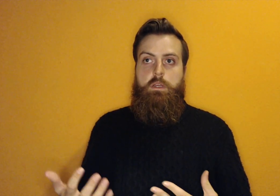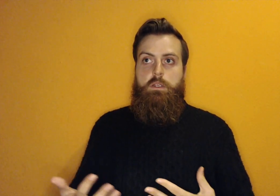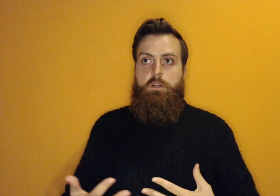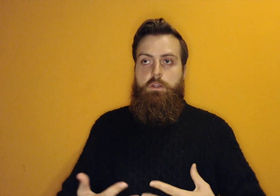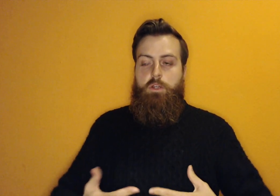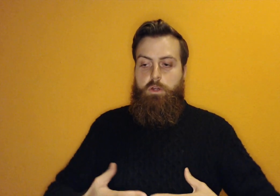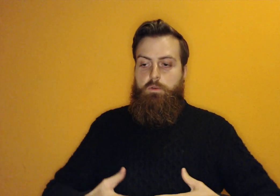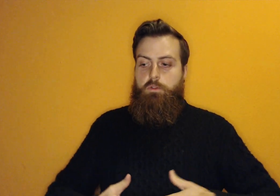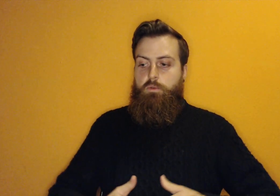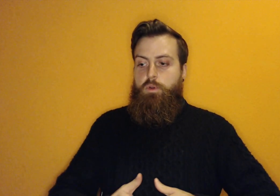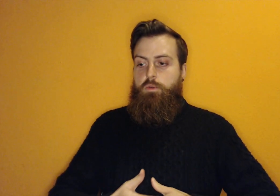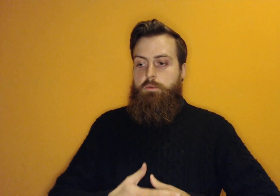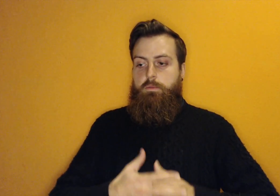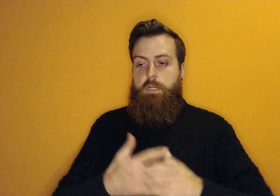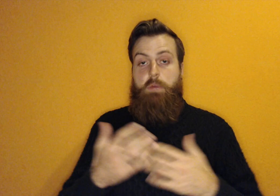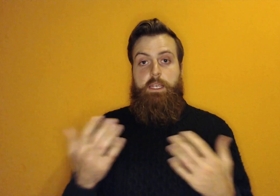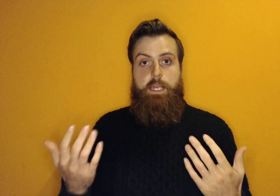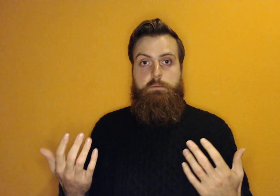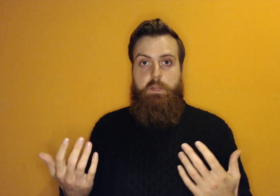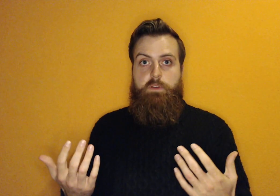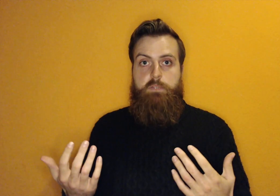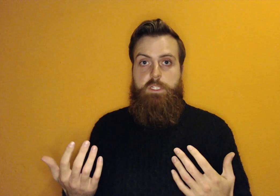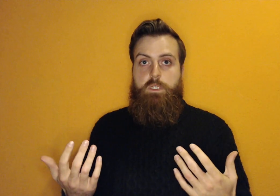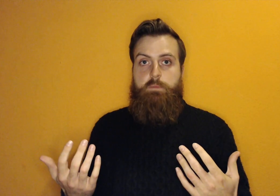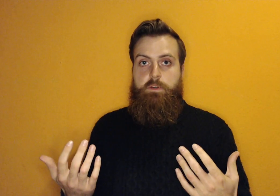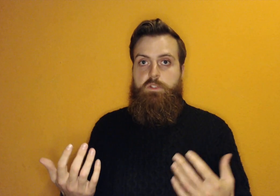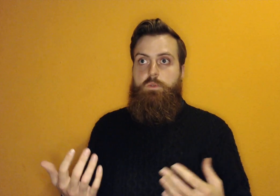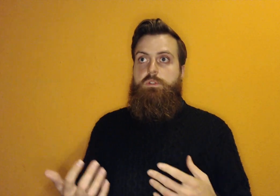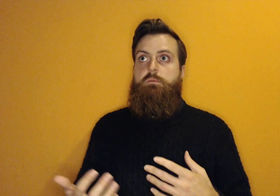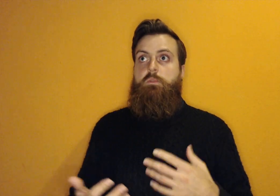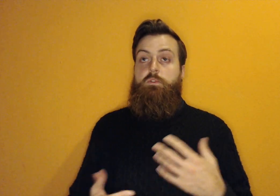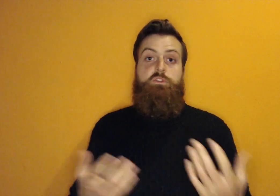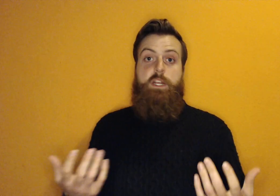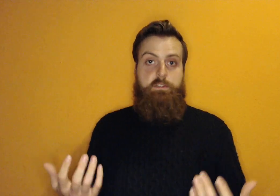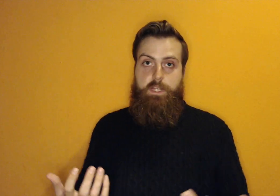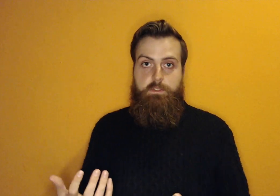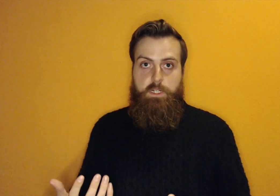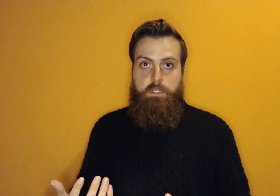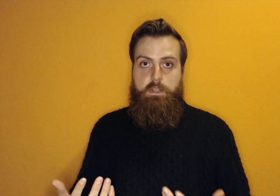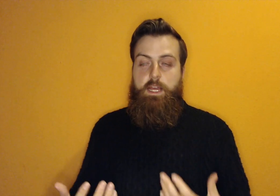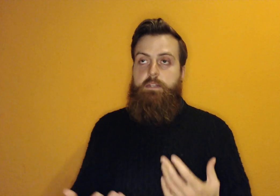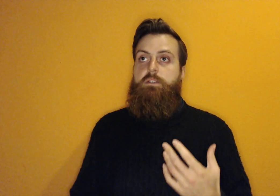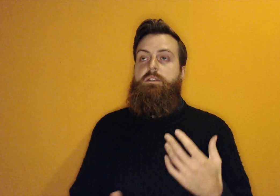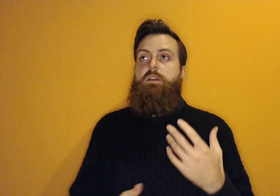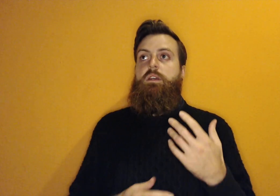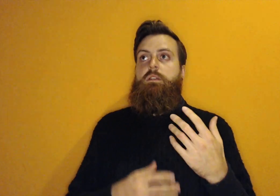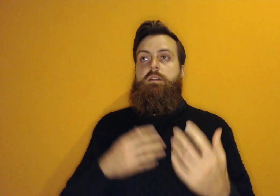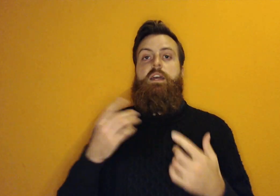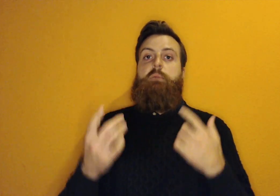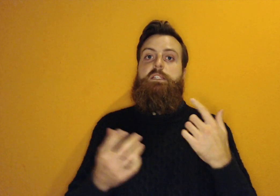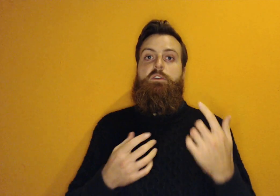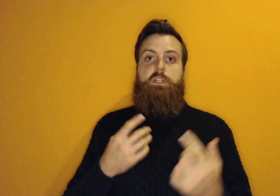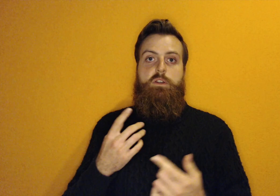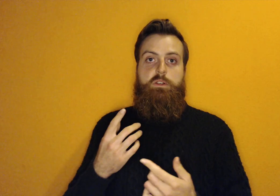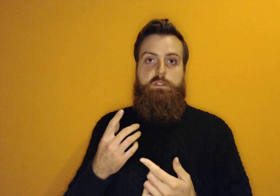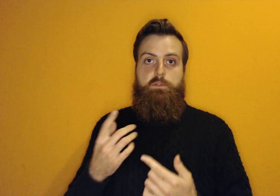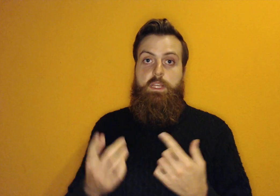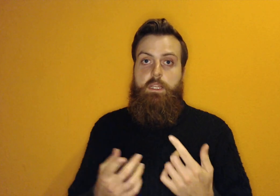you know, through, in my case, my first mystical experience was through stress effectively, and tying myself in knots of thinking